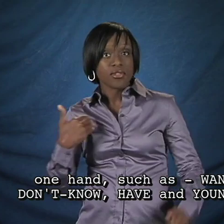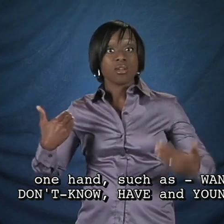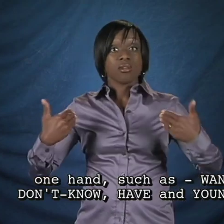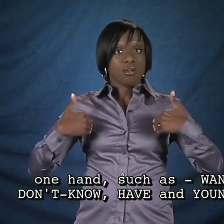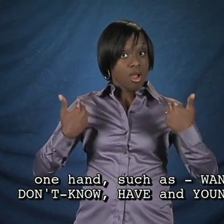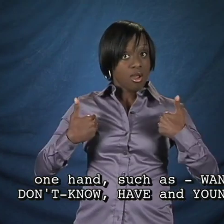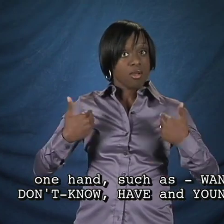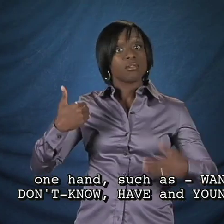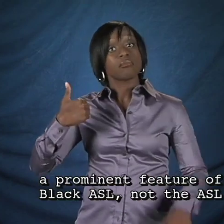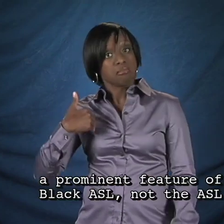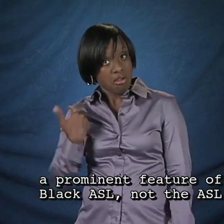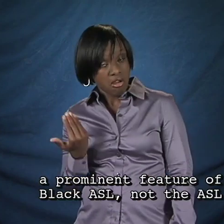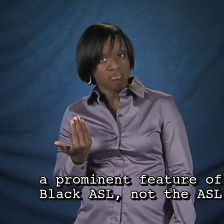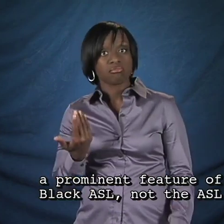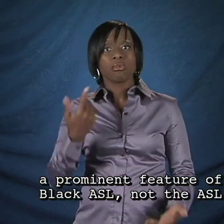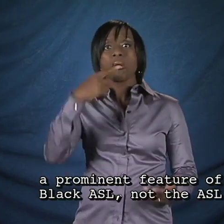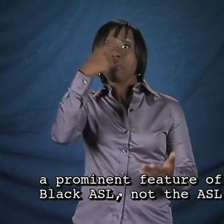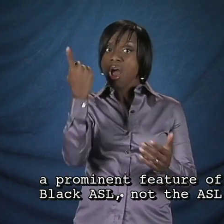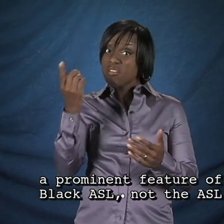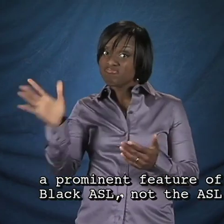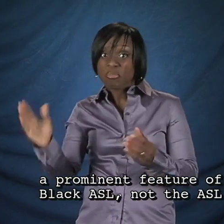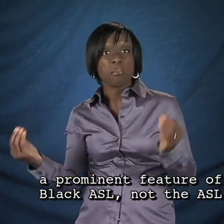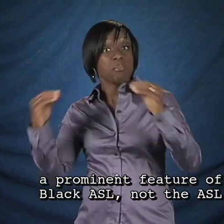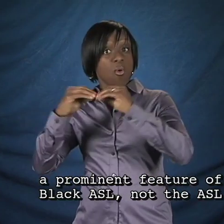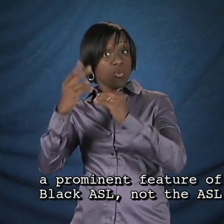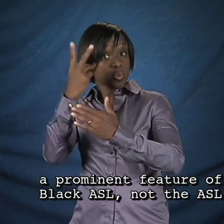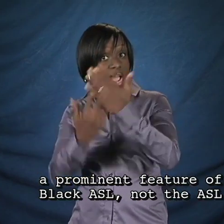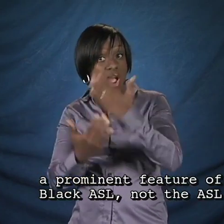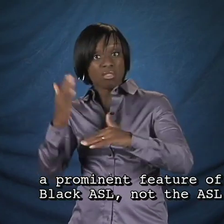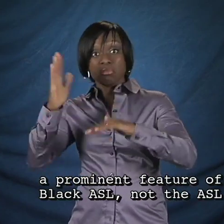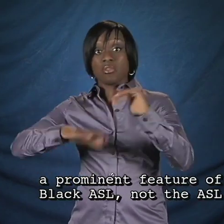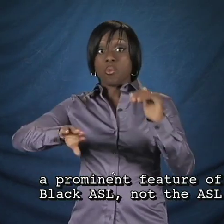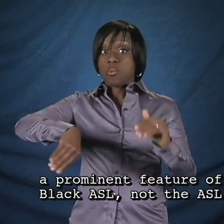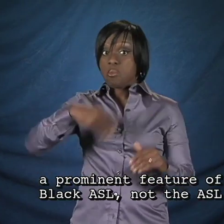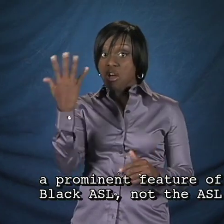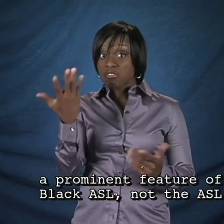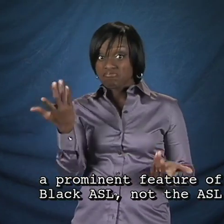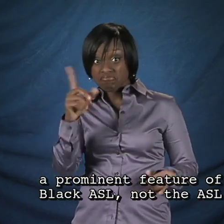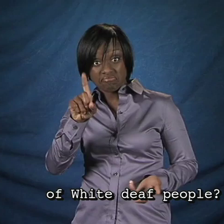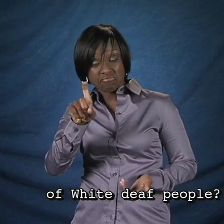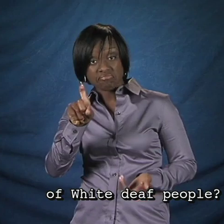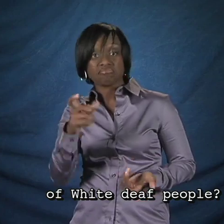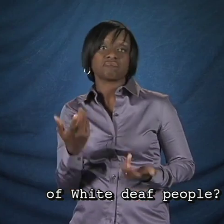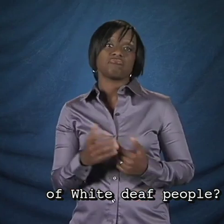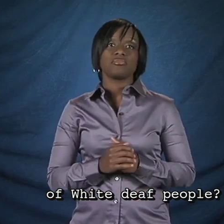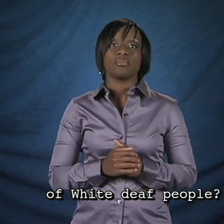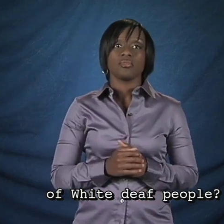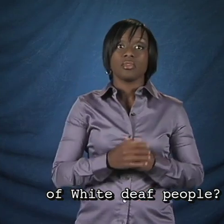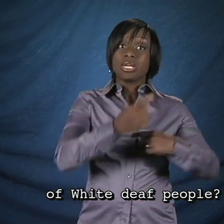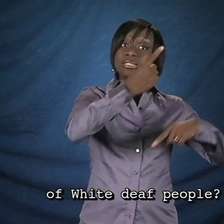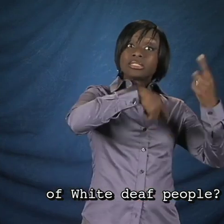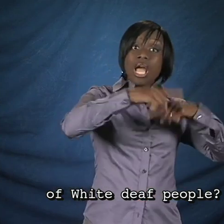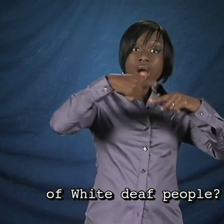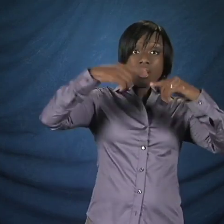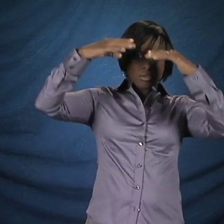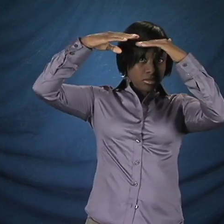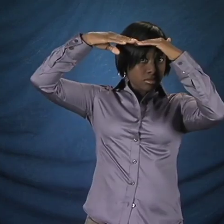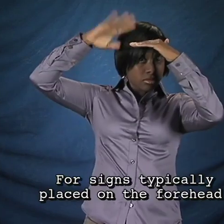and young, a prominent feature of Black ASL, not the ASL of white deaf people? For signs